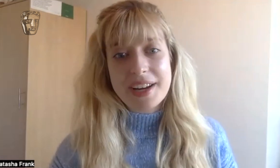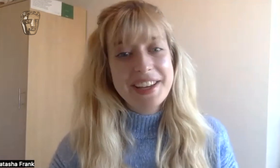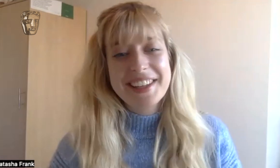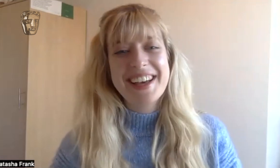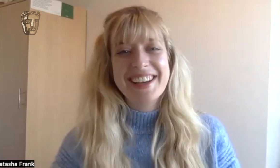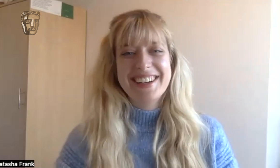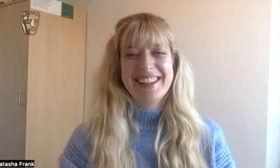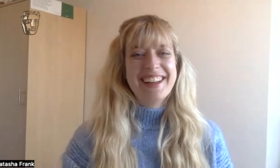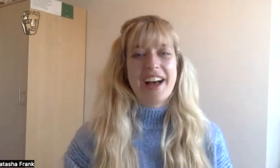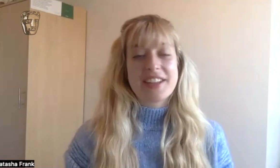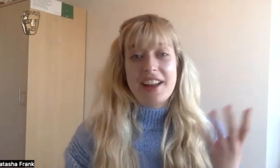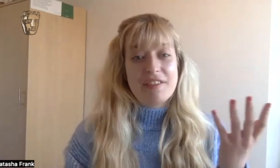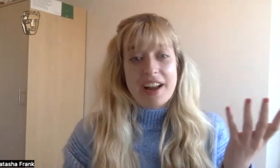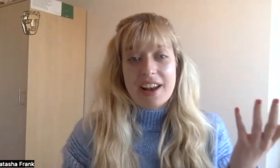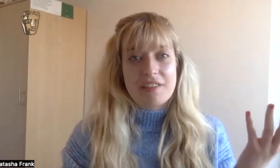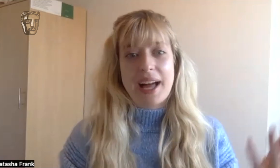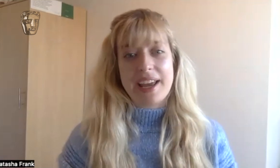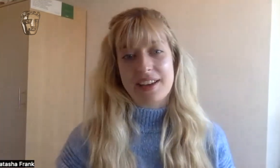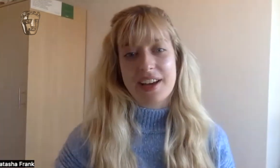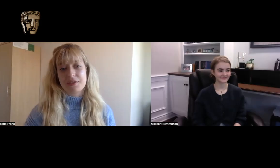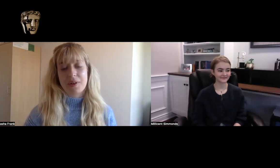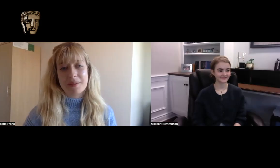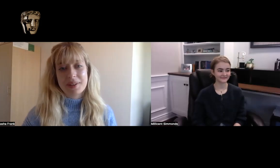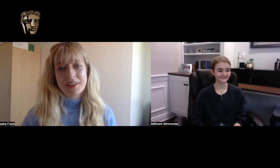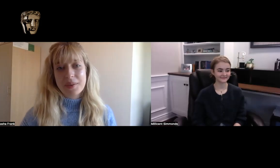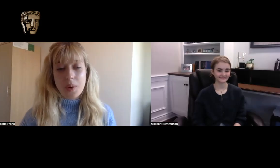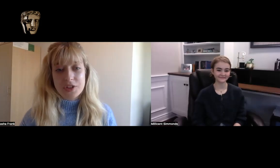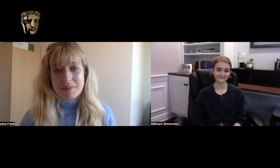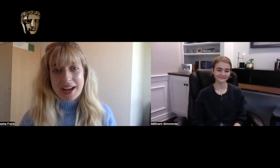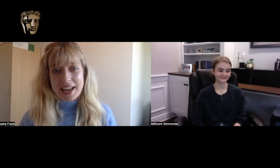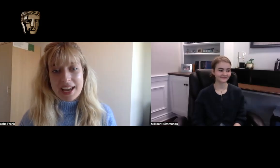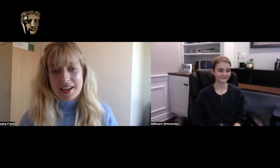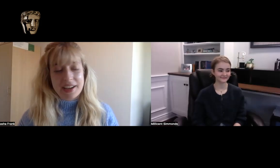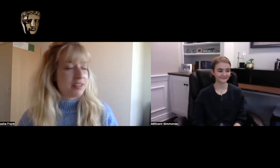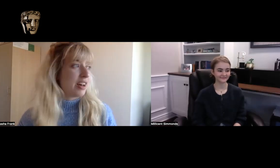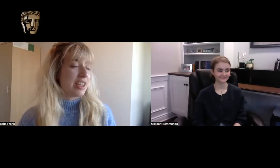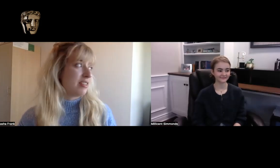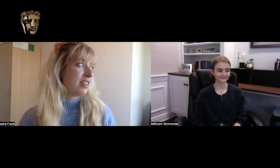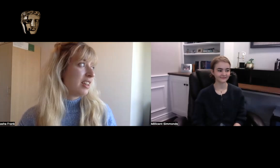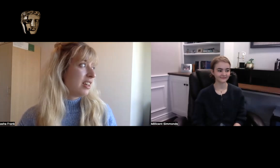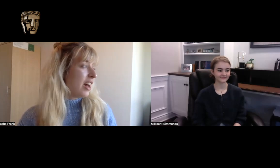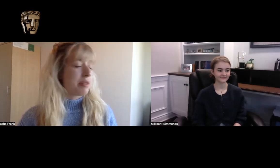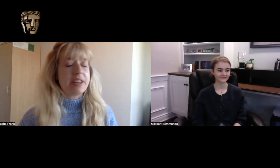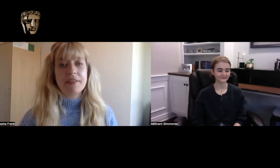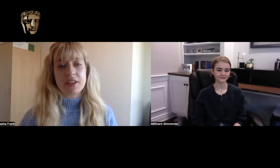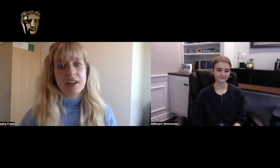because I love I love ballet I grew up watching ballet I I could never dance